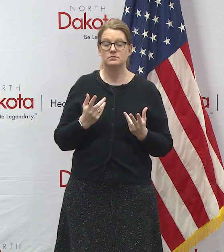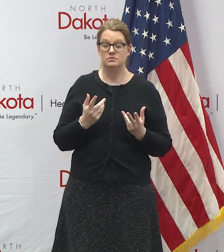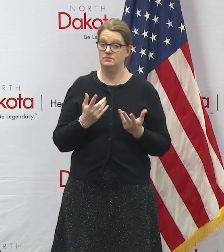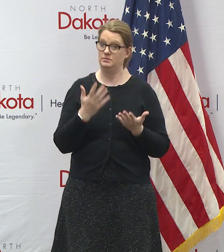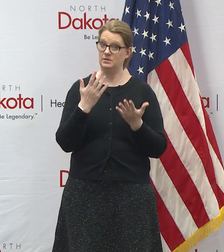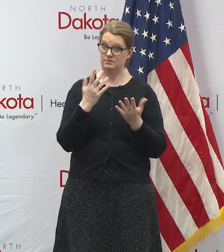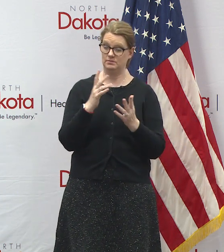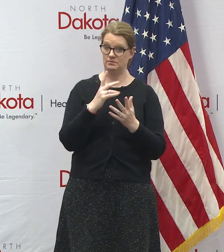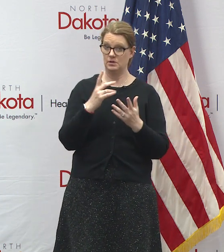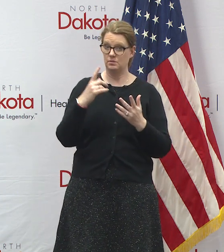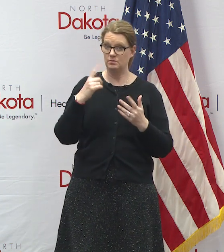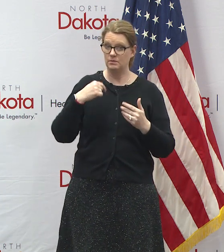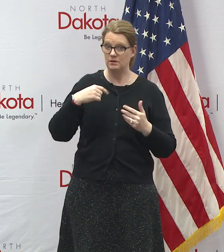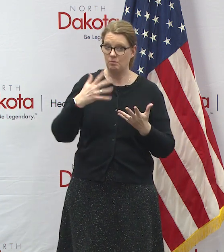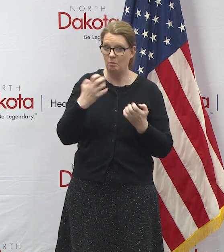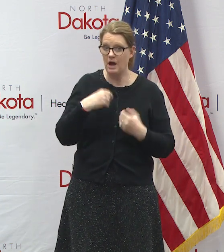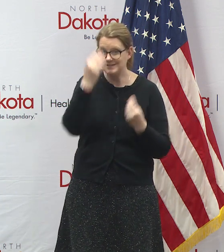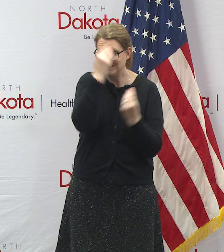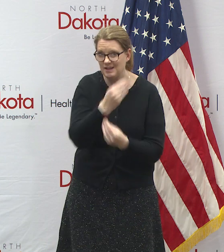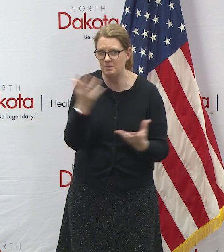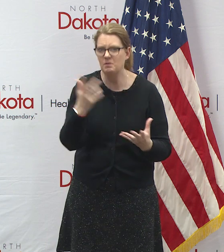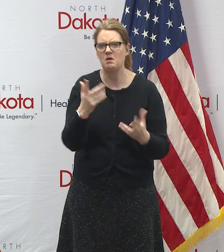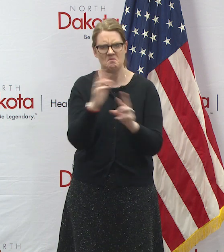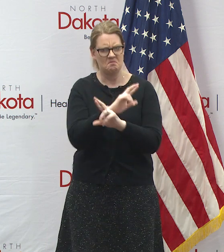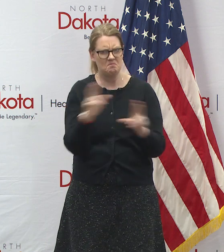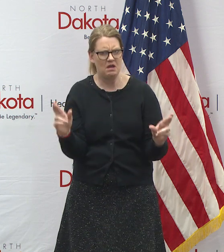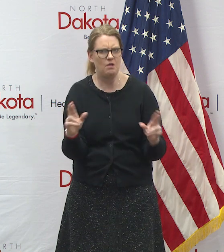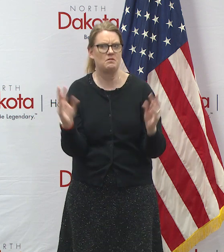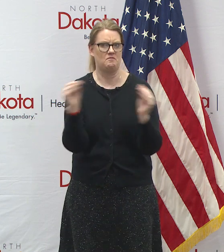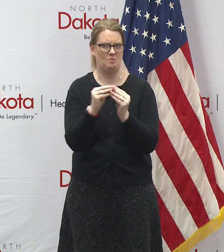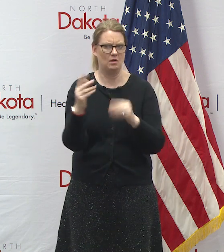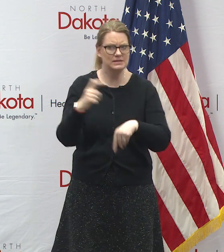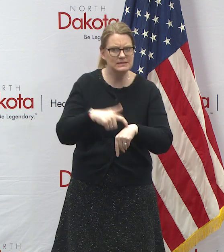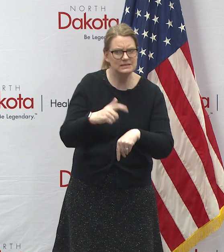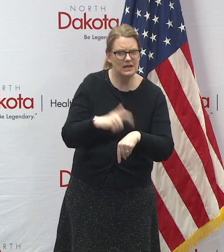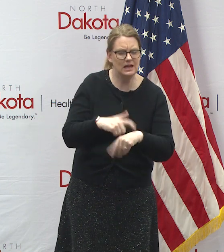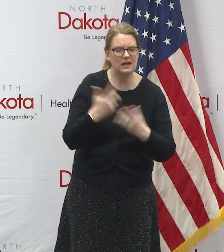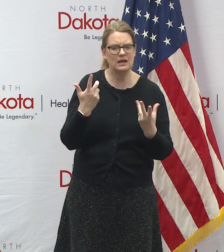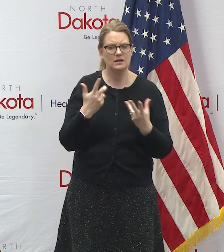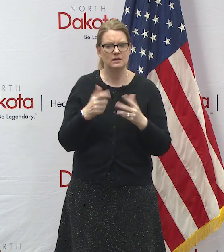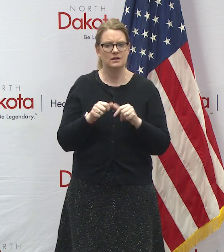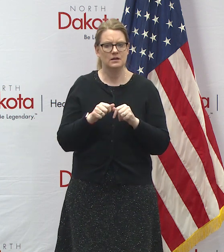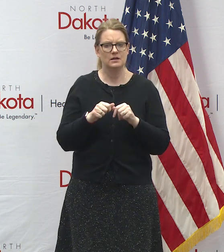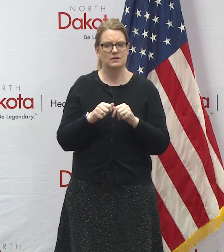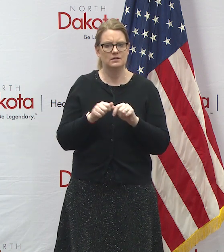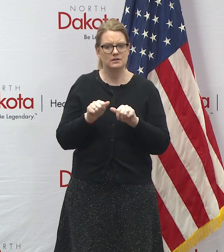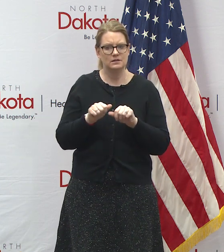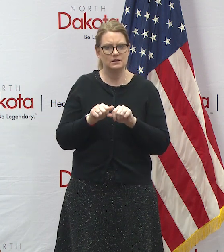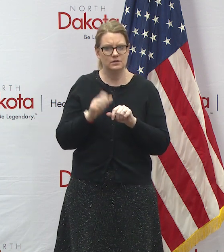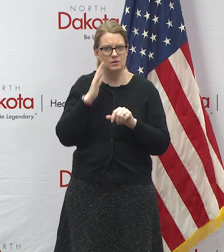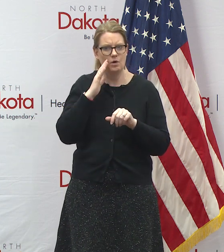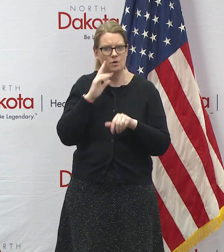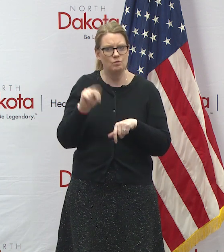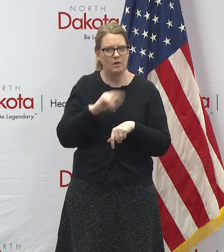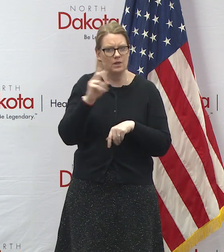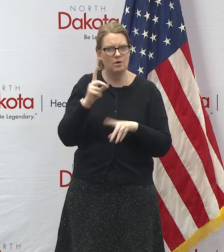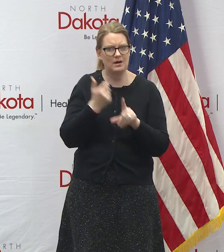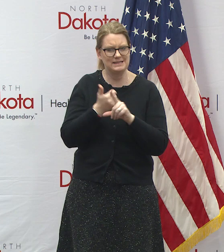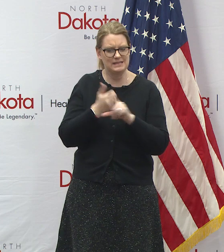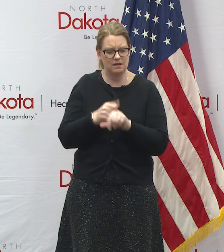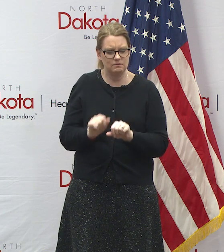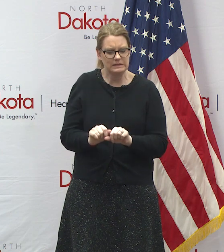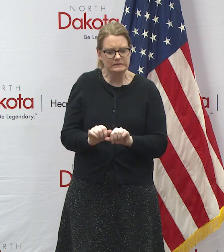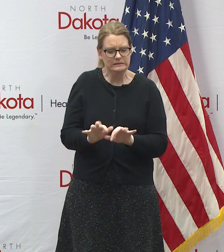positioned and well prepared. We've got extra lead time because of the spread coming to North Dakota a little bit later,